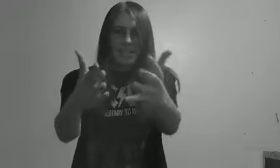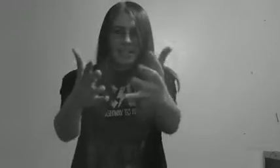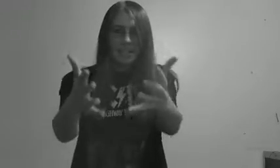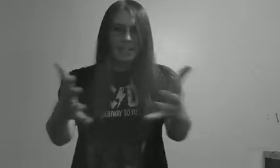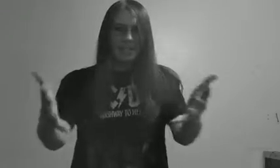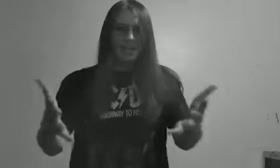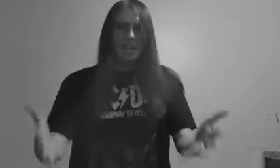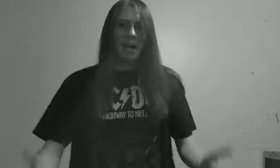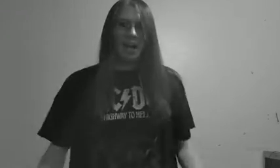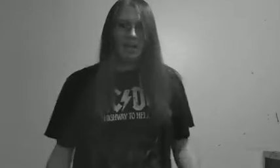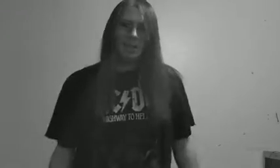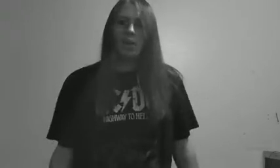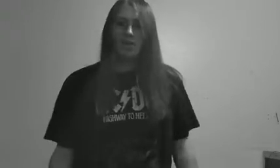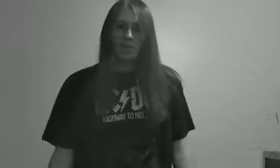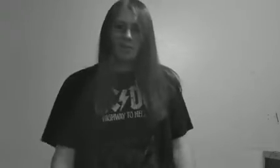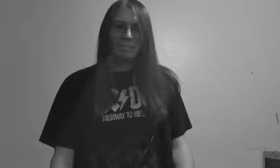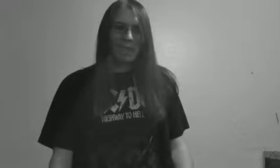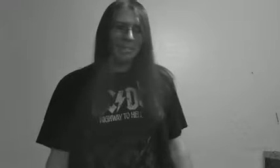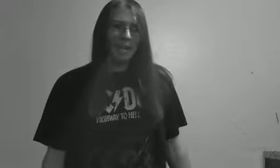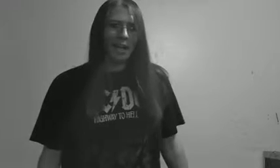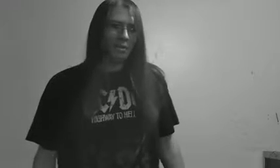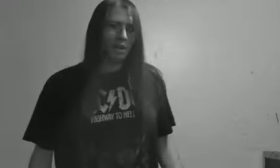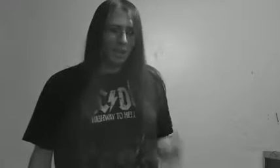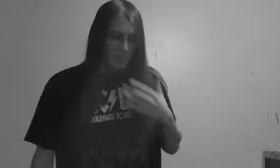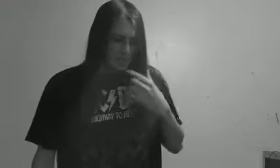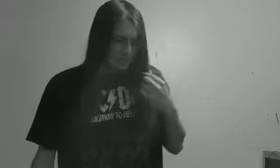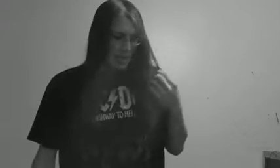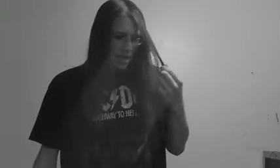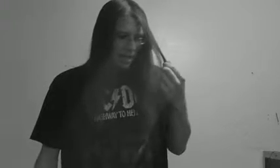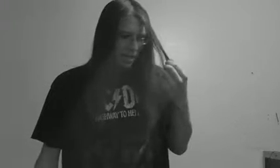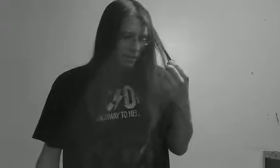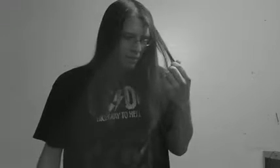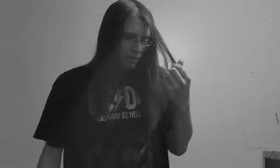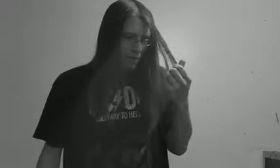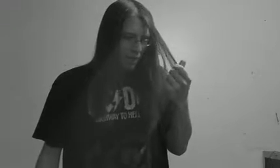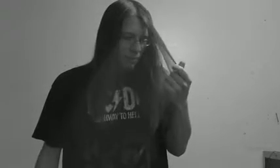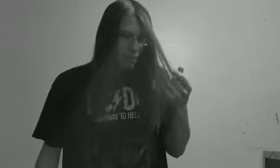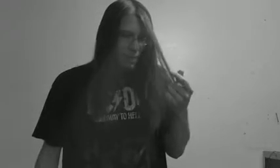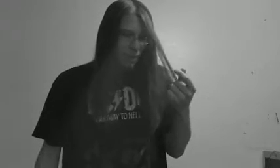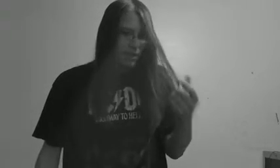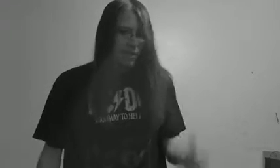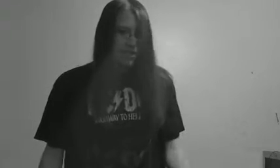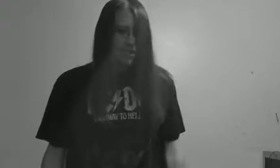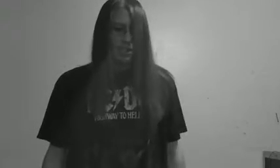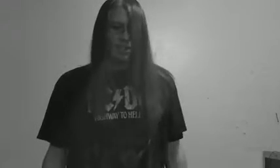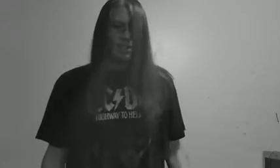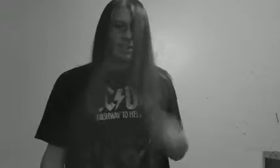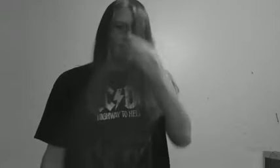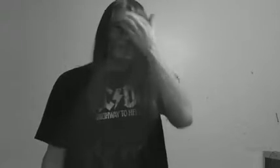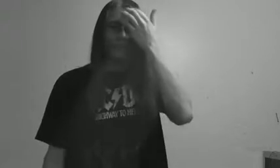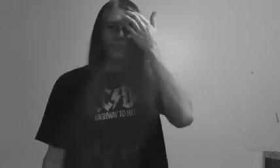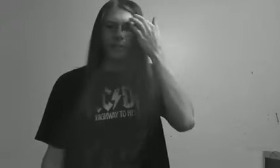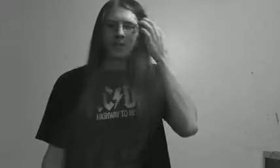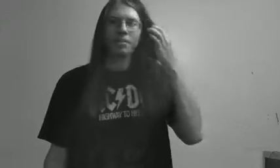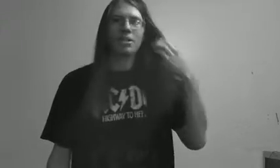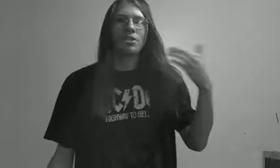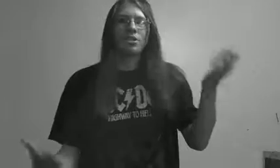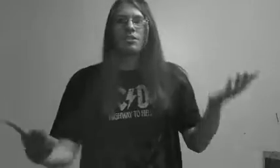like God to y'all or something. I mean, I don't know. It's just my hair. I've never really thought much of it, to tell you the truth. I mean, it's just,